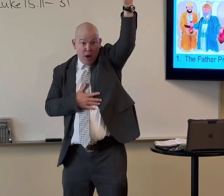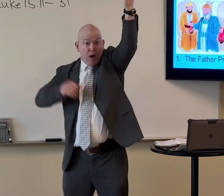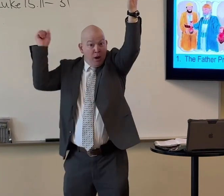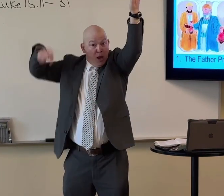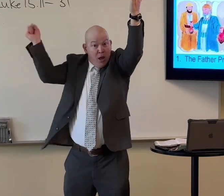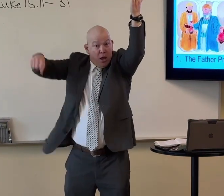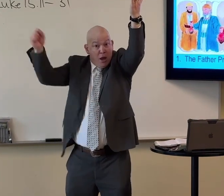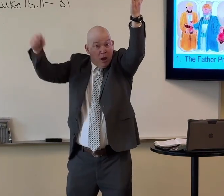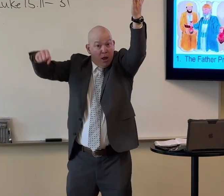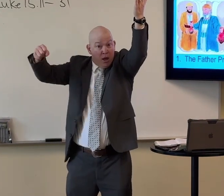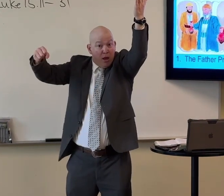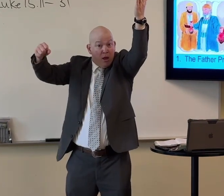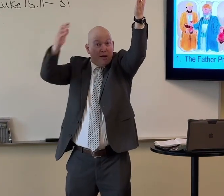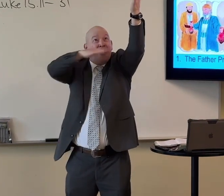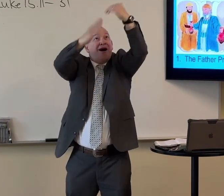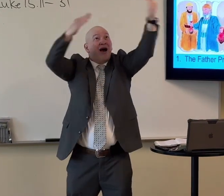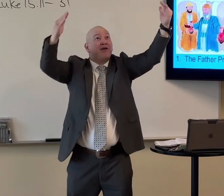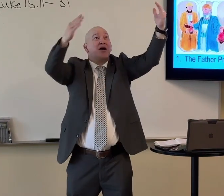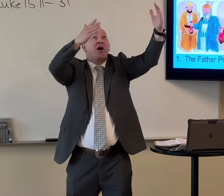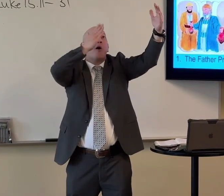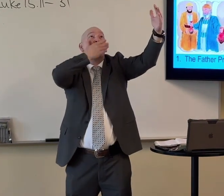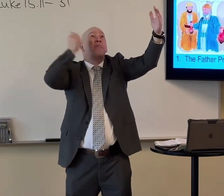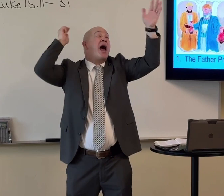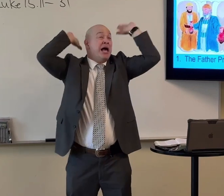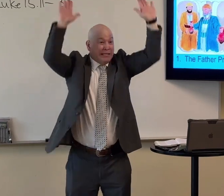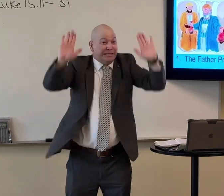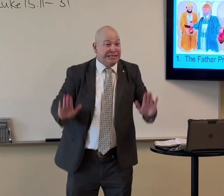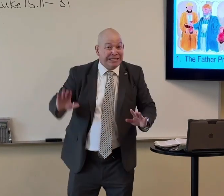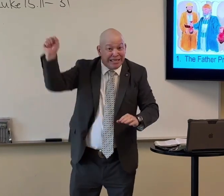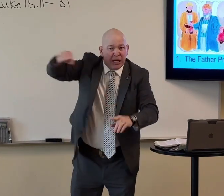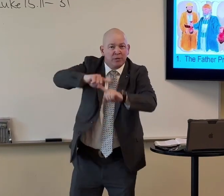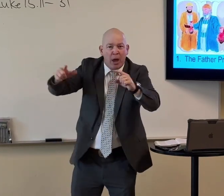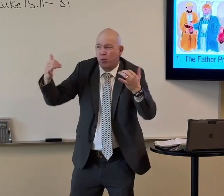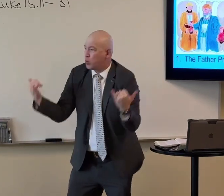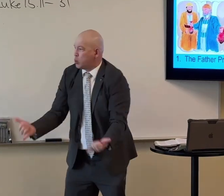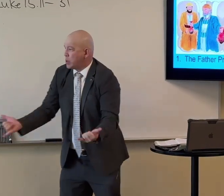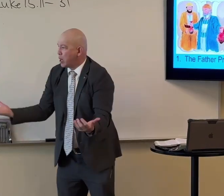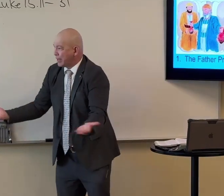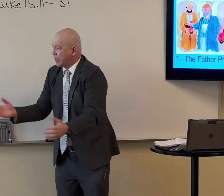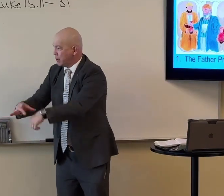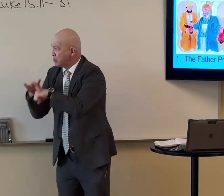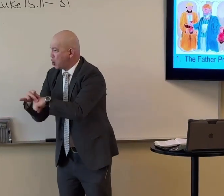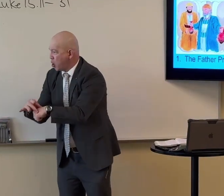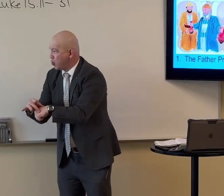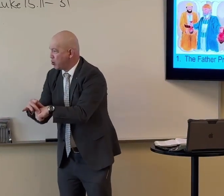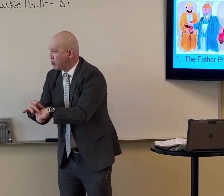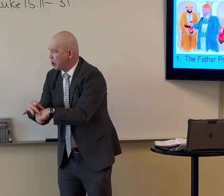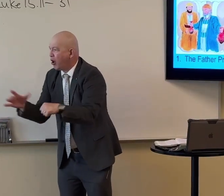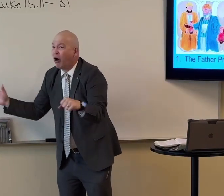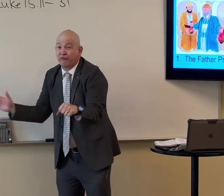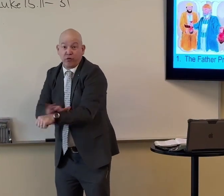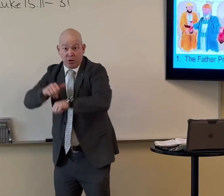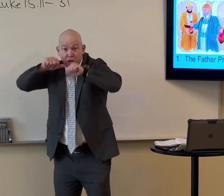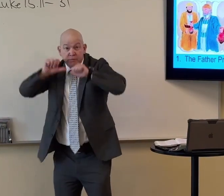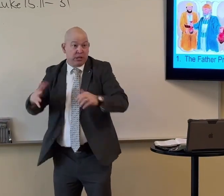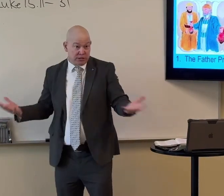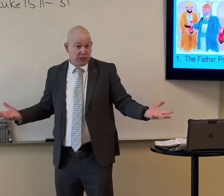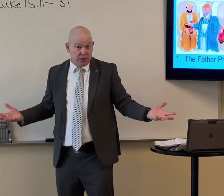His plan is to bless us even more than that. You know, with heaven. But right here, right now, here on earth, we